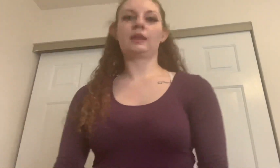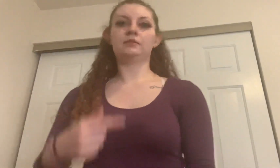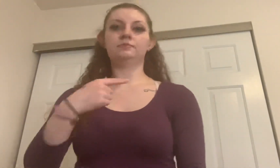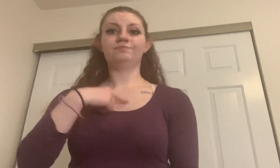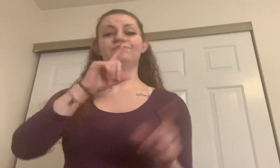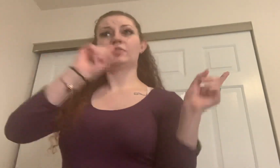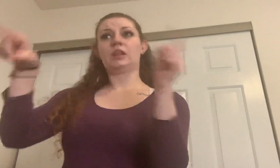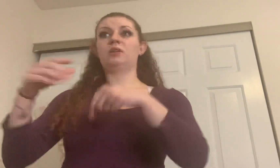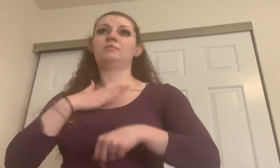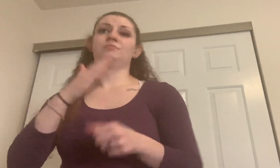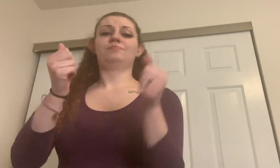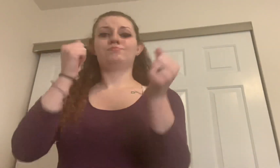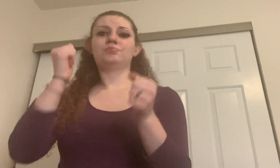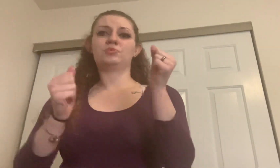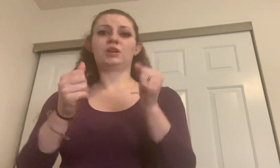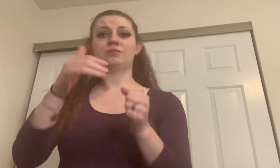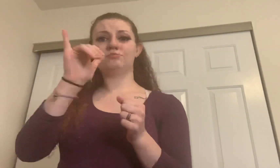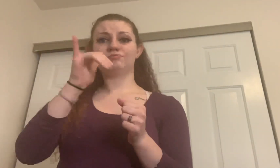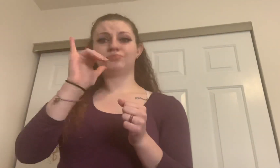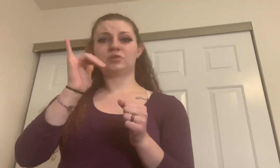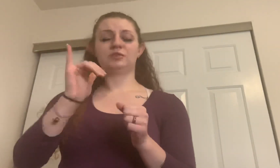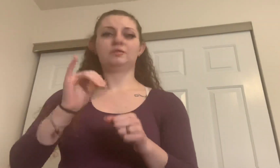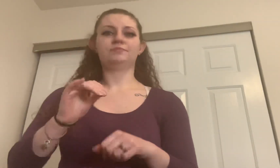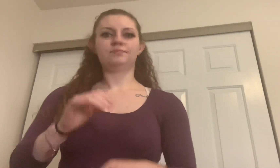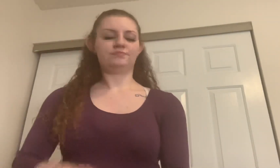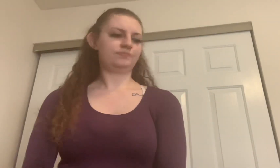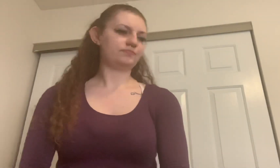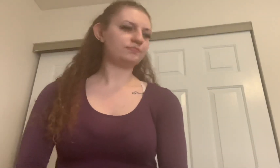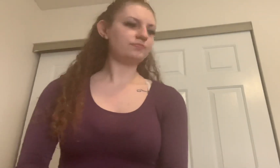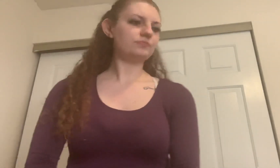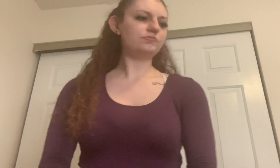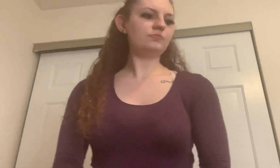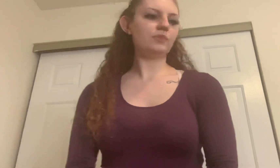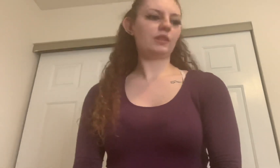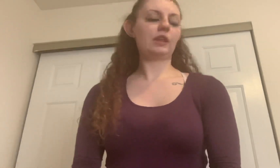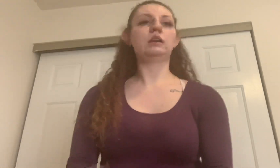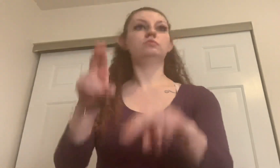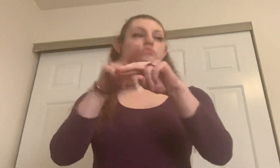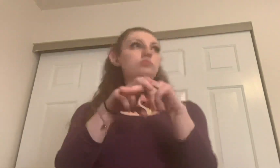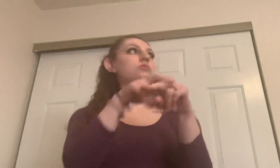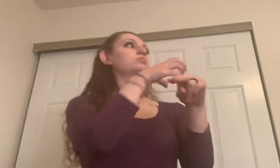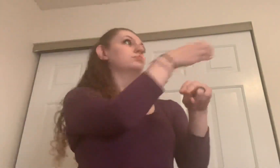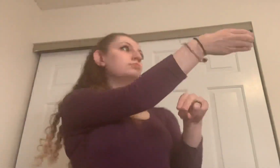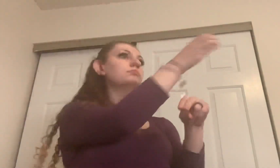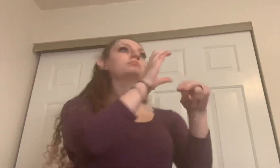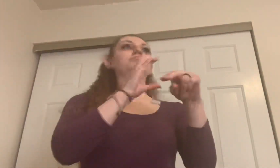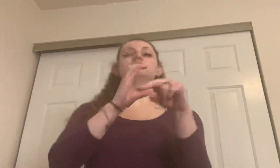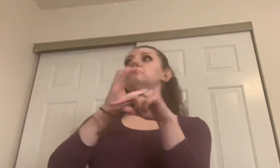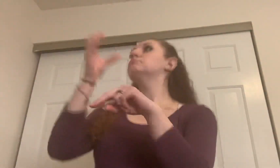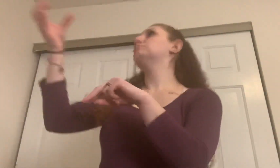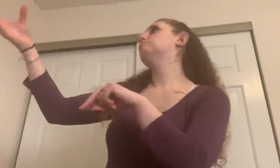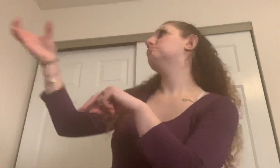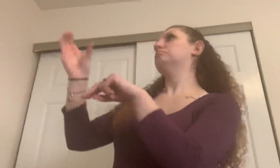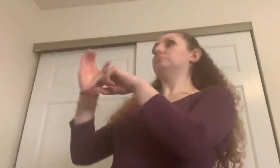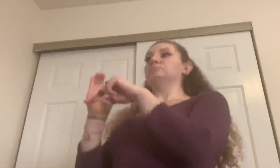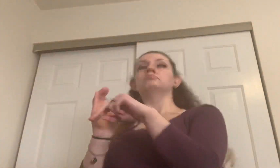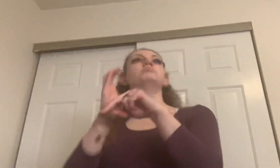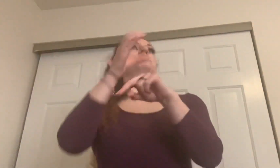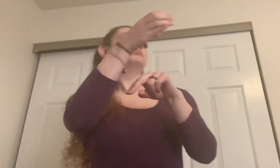So I went out to my truck And got to moonshine. Came back and passed that door around.